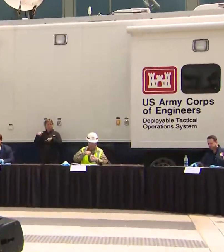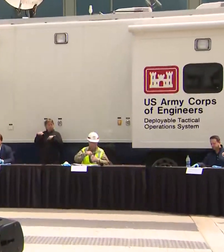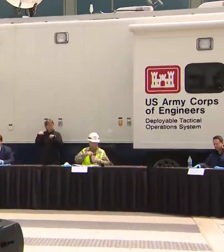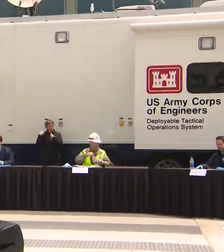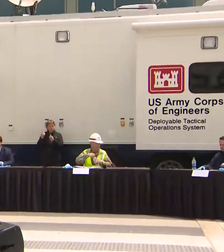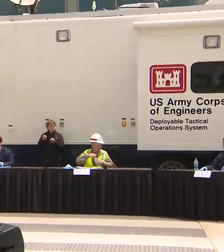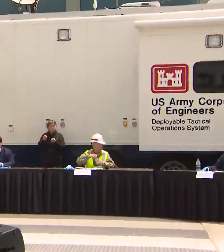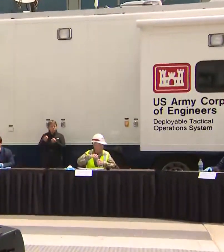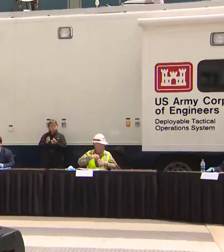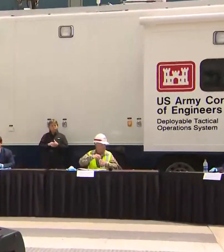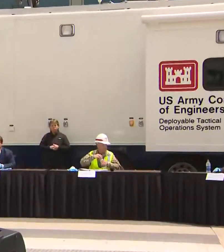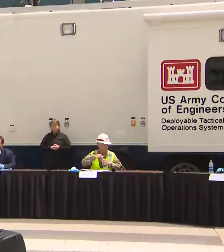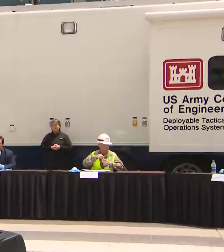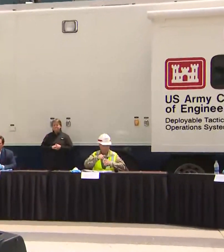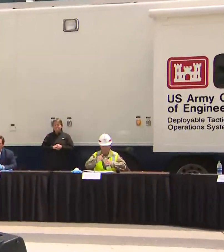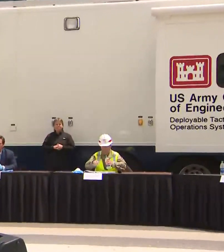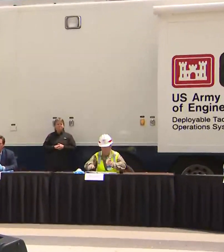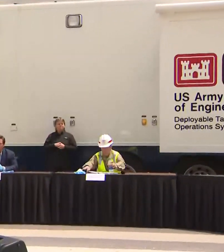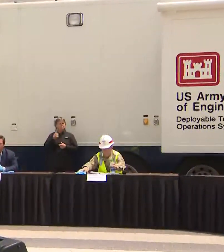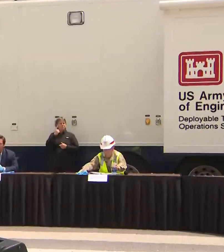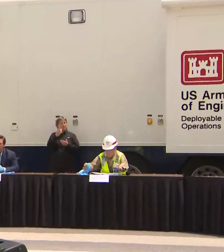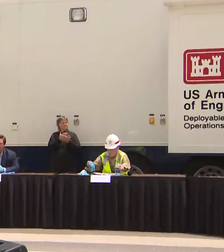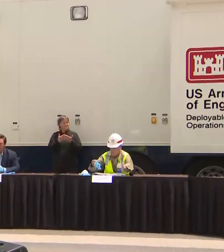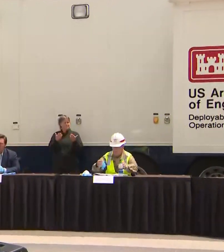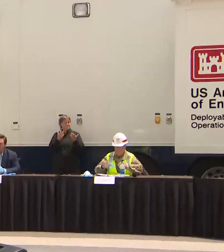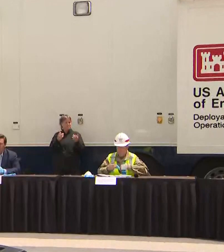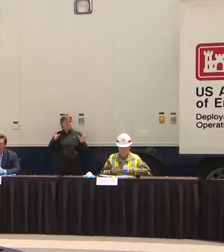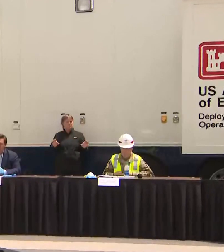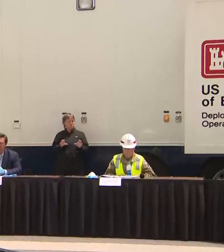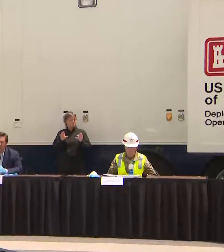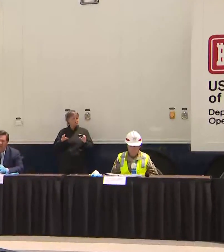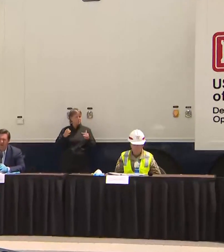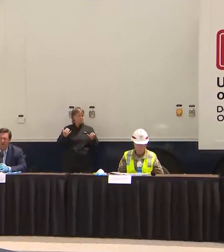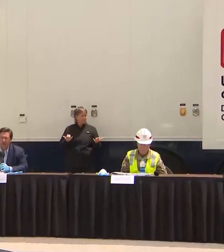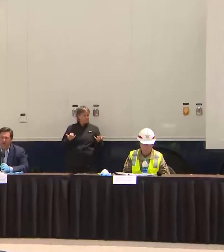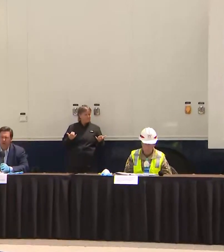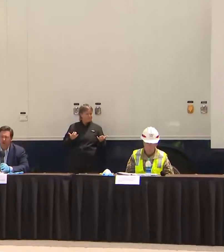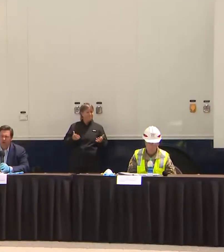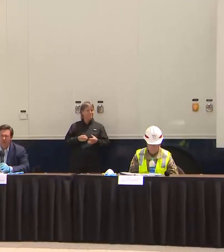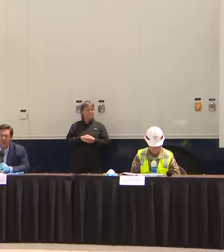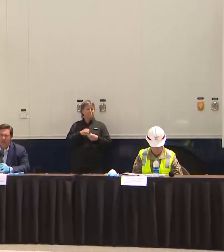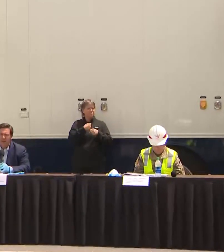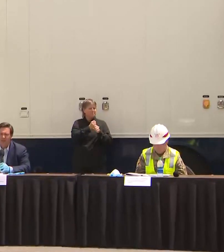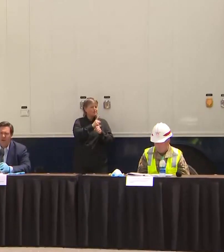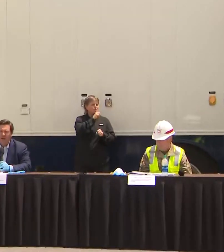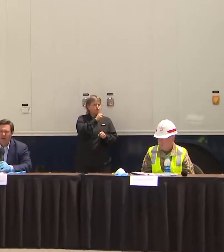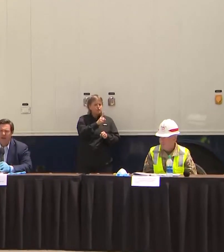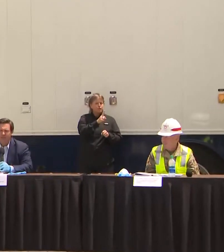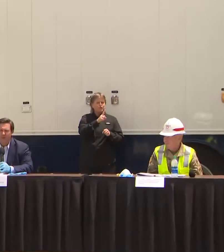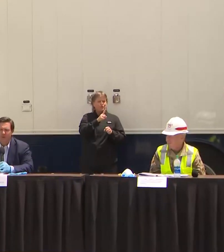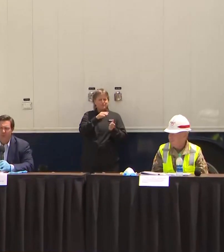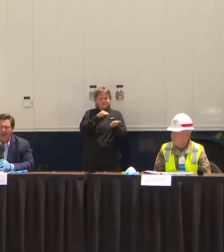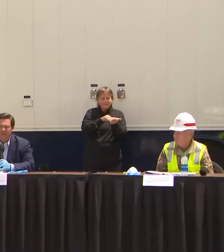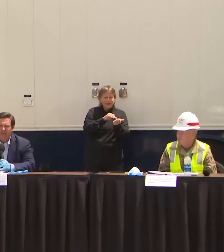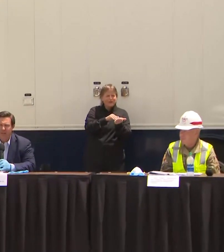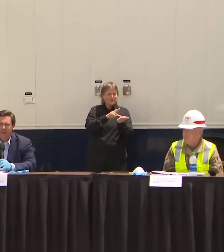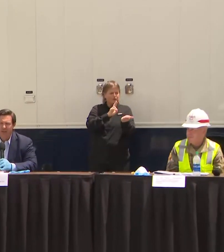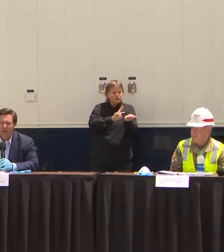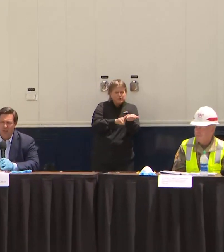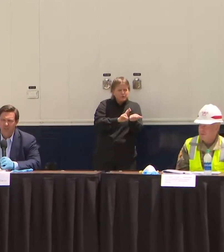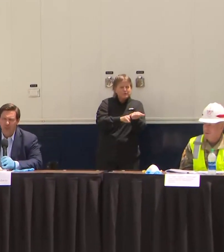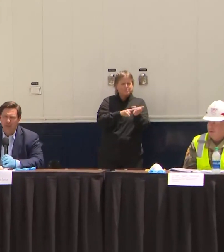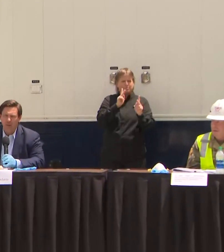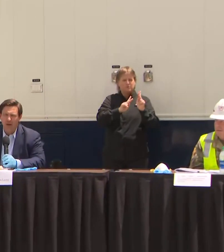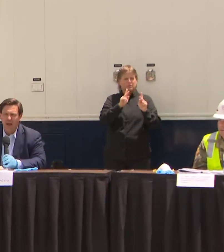One of the things that we were looking to do is make sure we protected our health care workers and had enough hospital capacity.